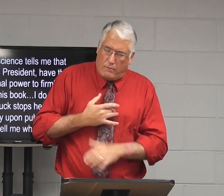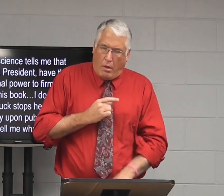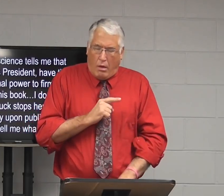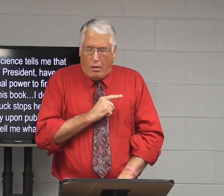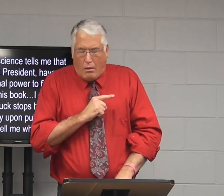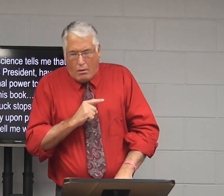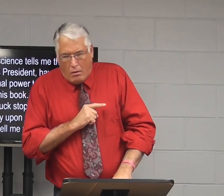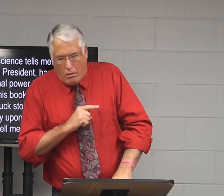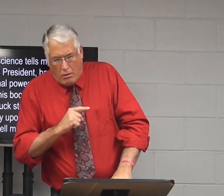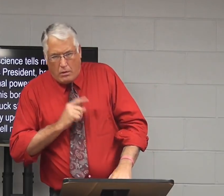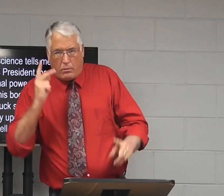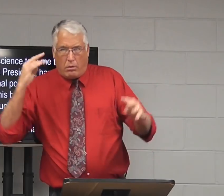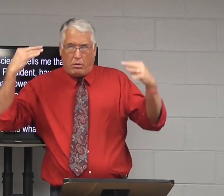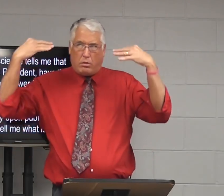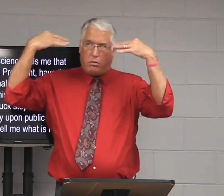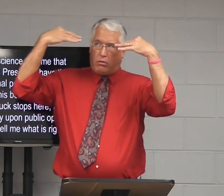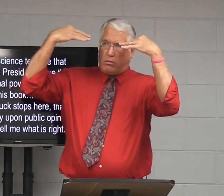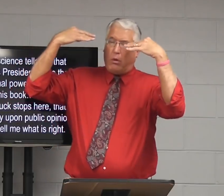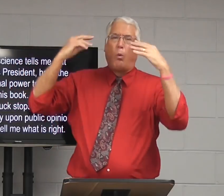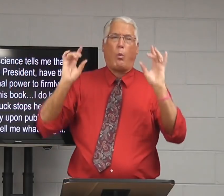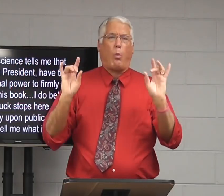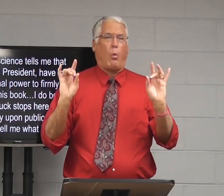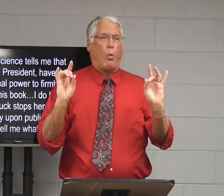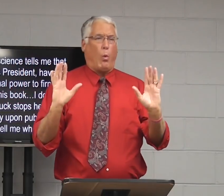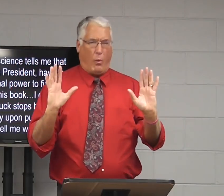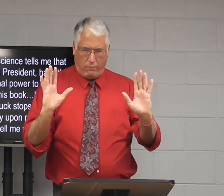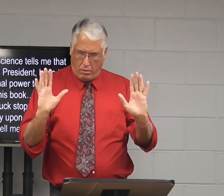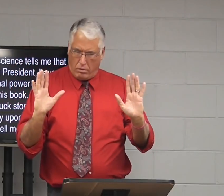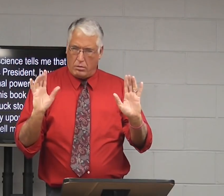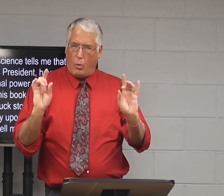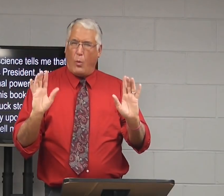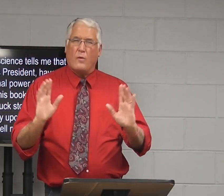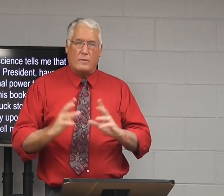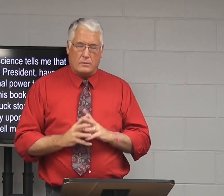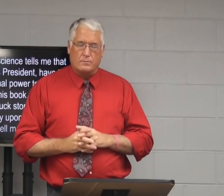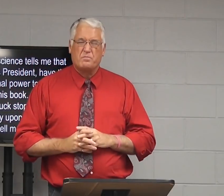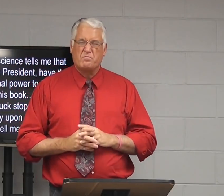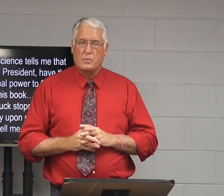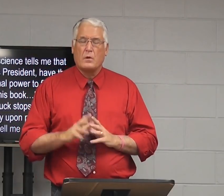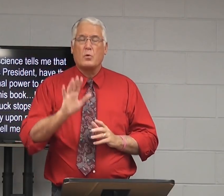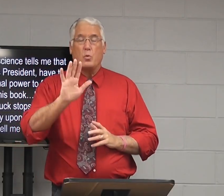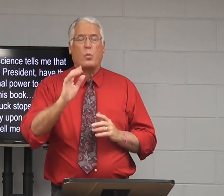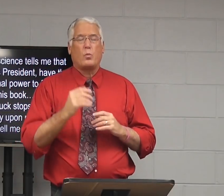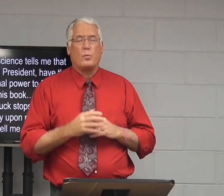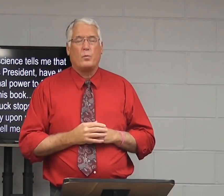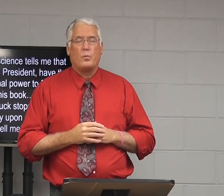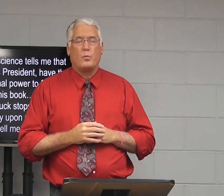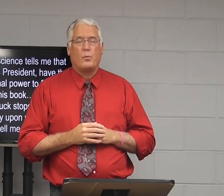But Nixon's family still suffered from all the guilt of what had been done.